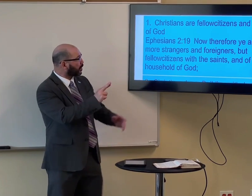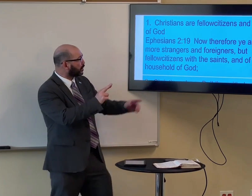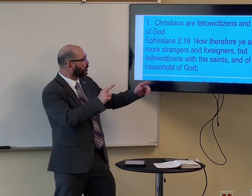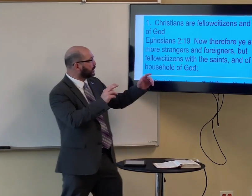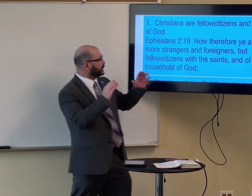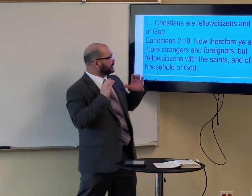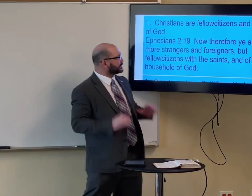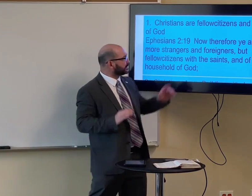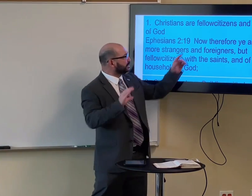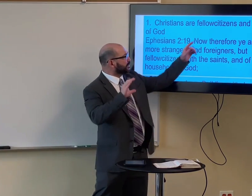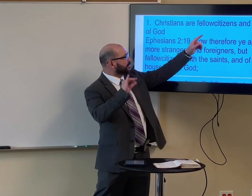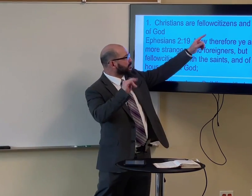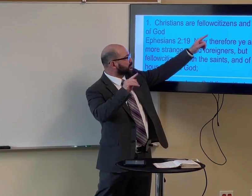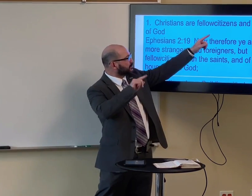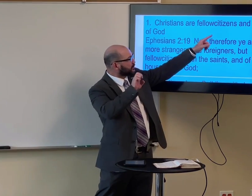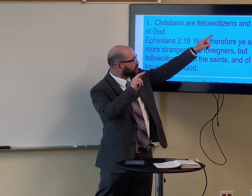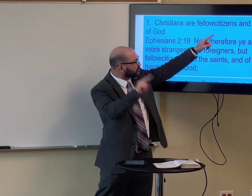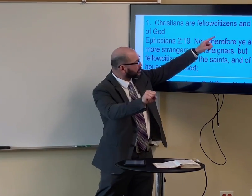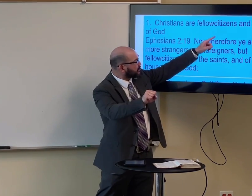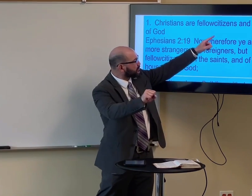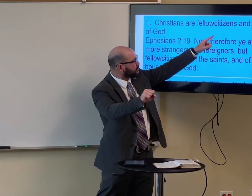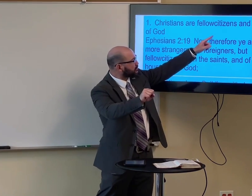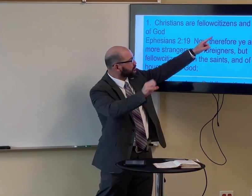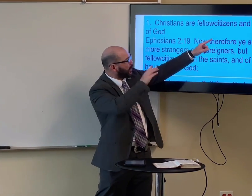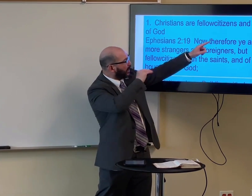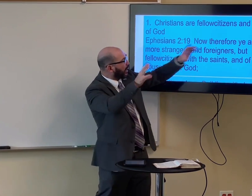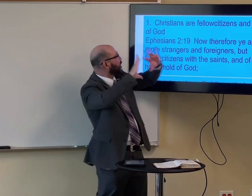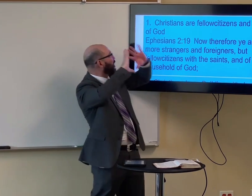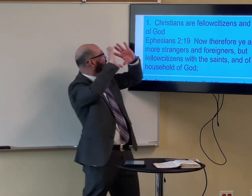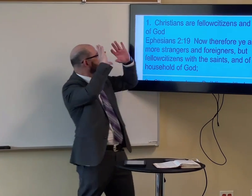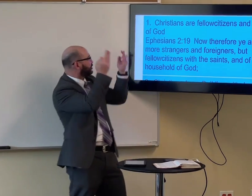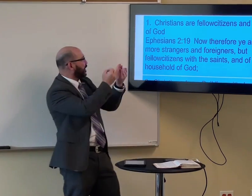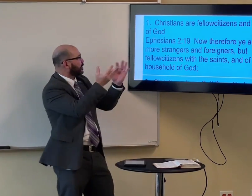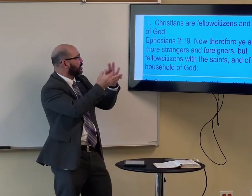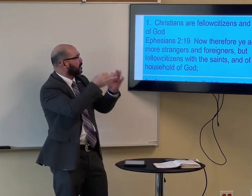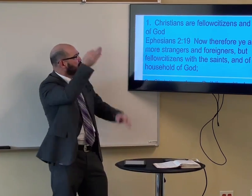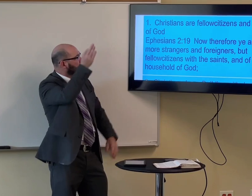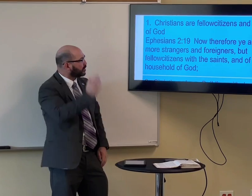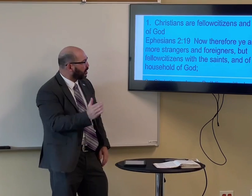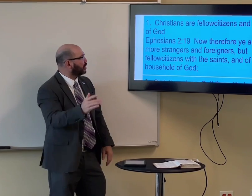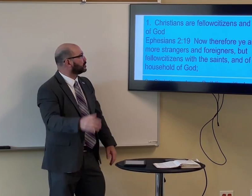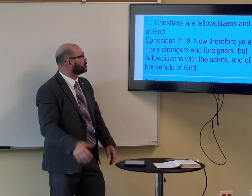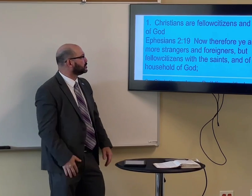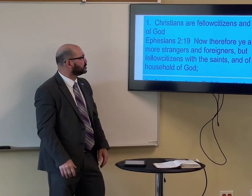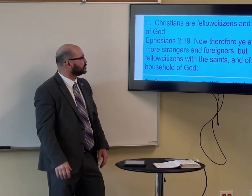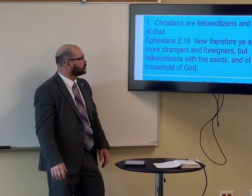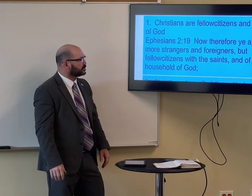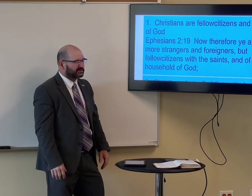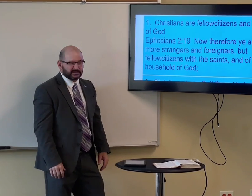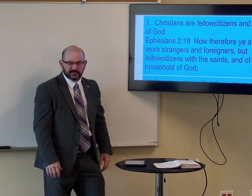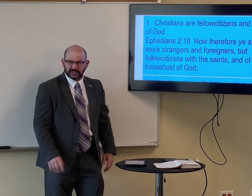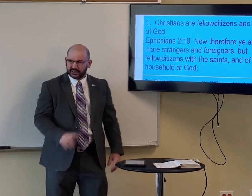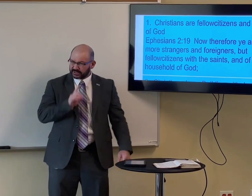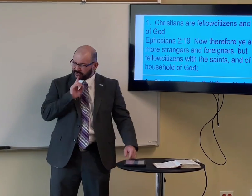The Bible is, Christians are fellow citizens and families of, and family of God.